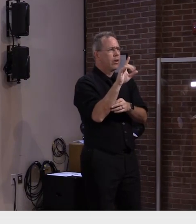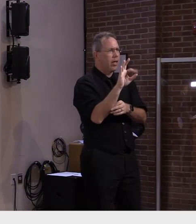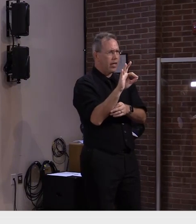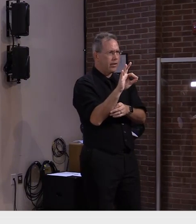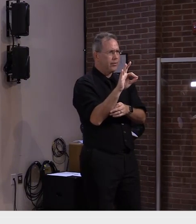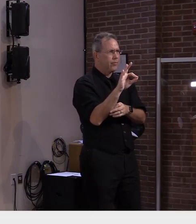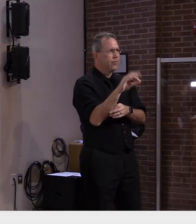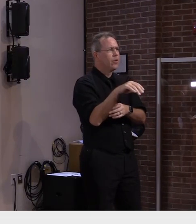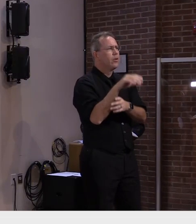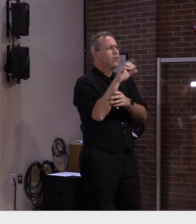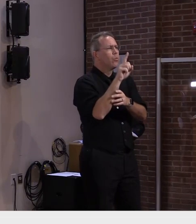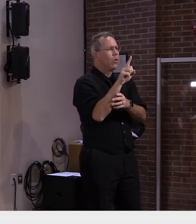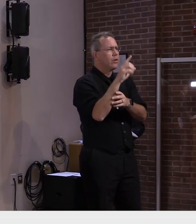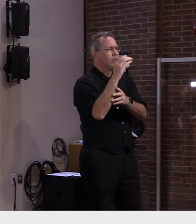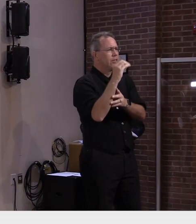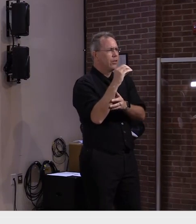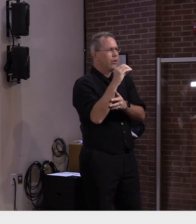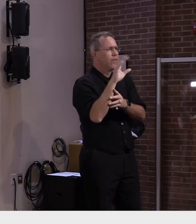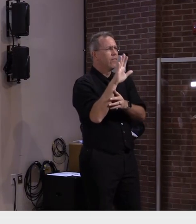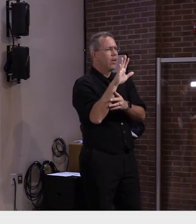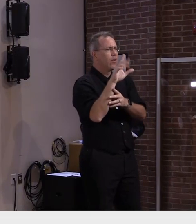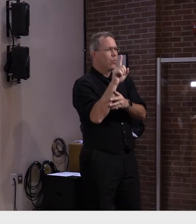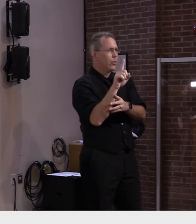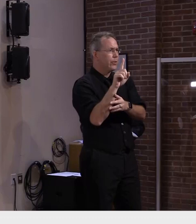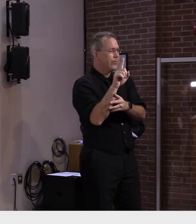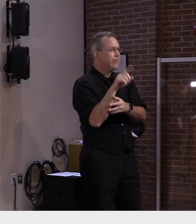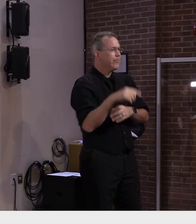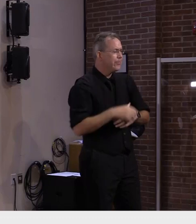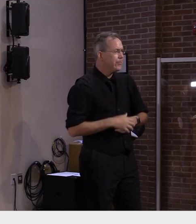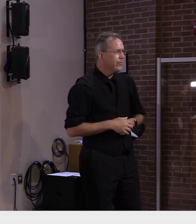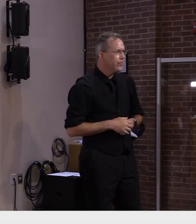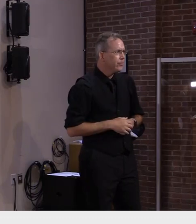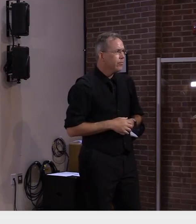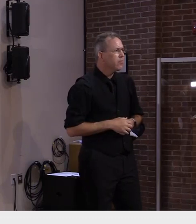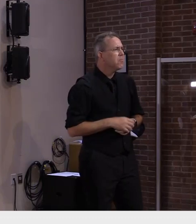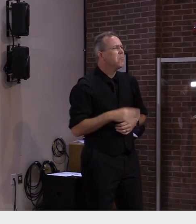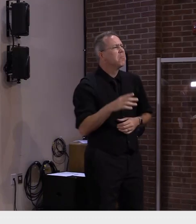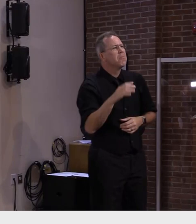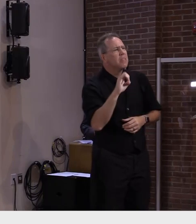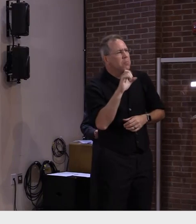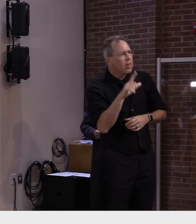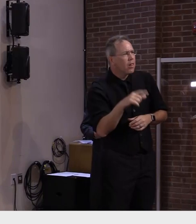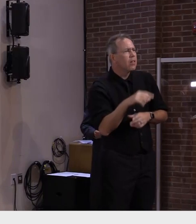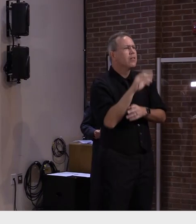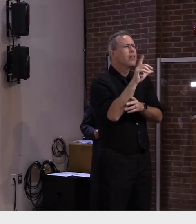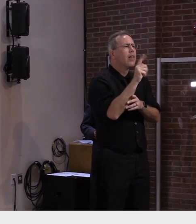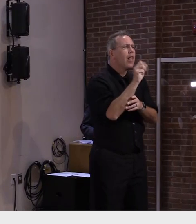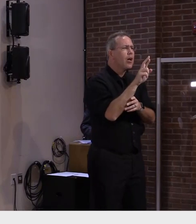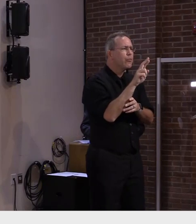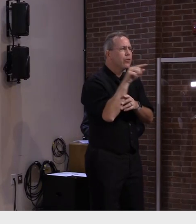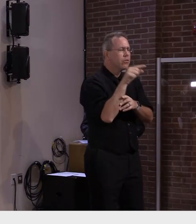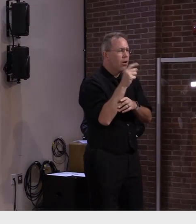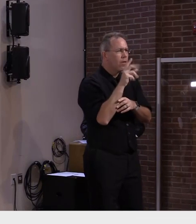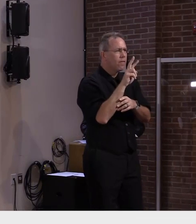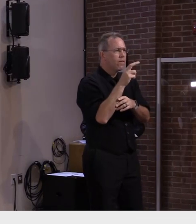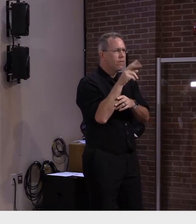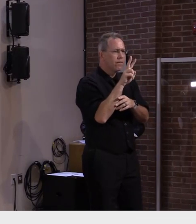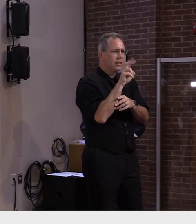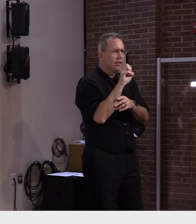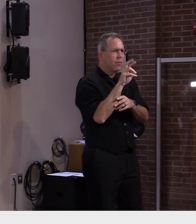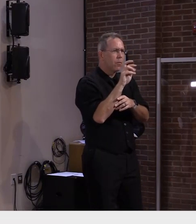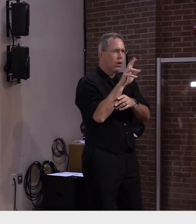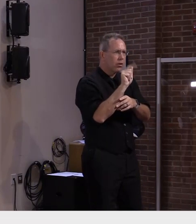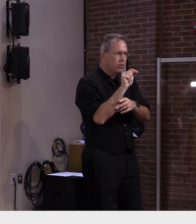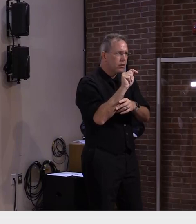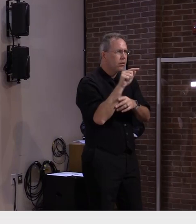-719-1051 or by email at labor.vtjobs at vermont.gov